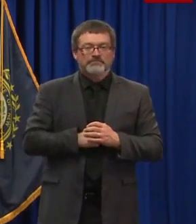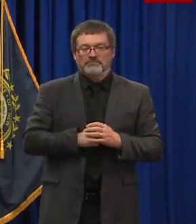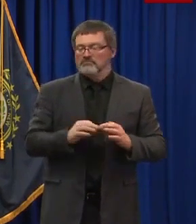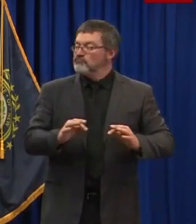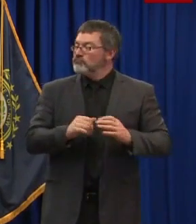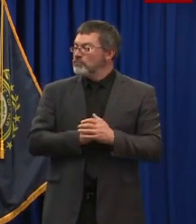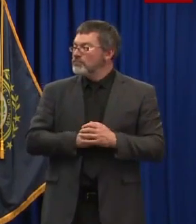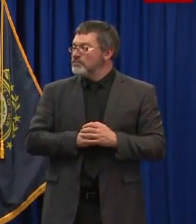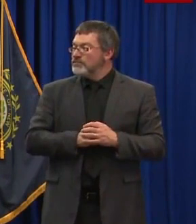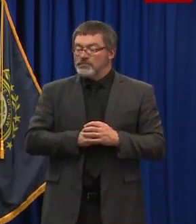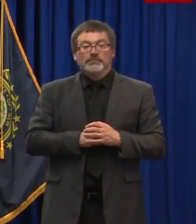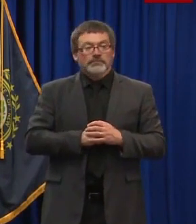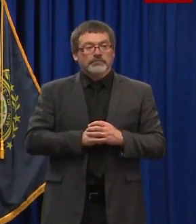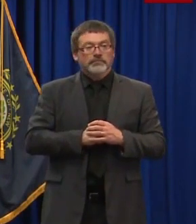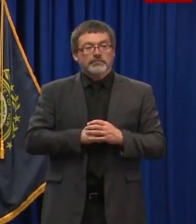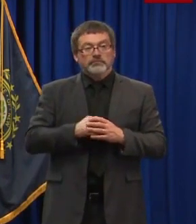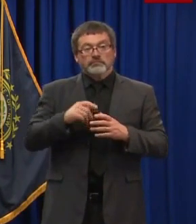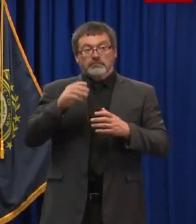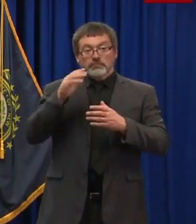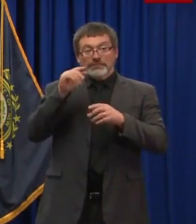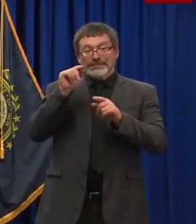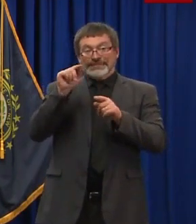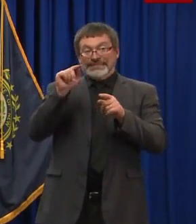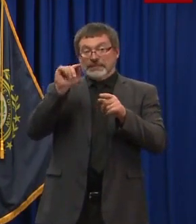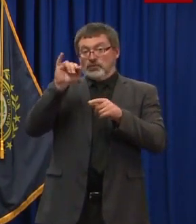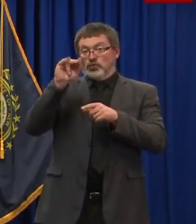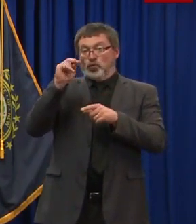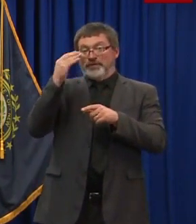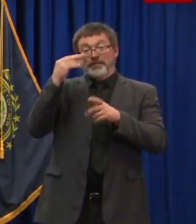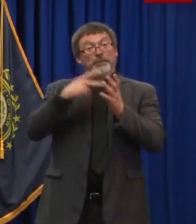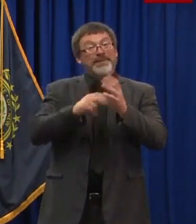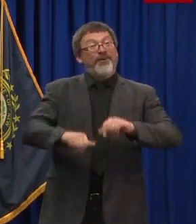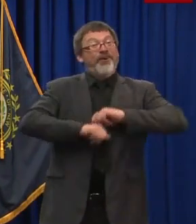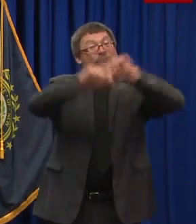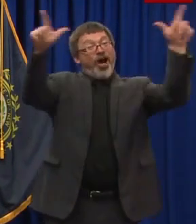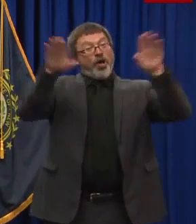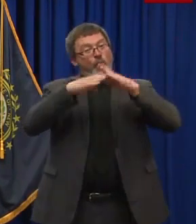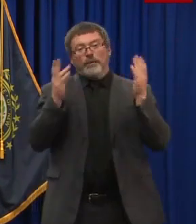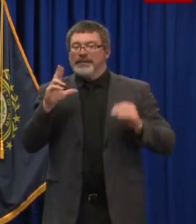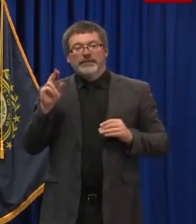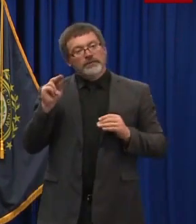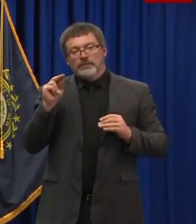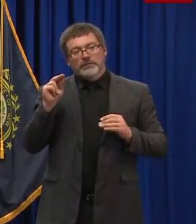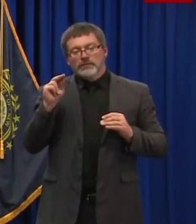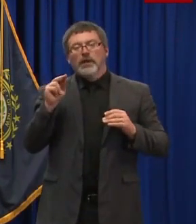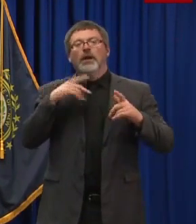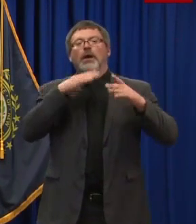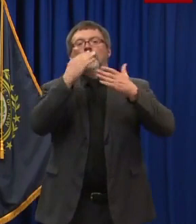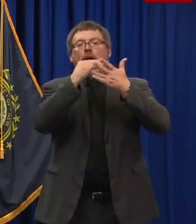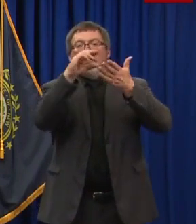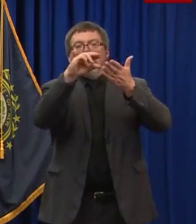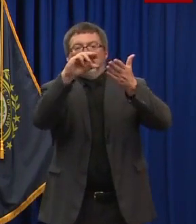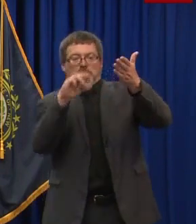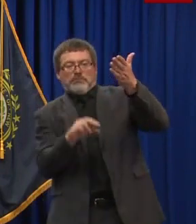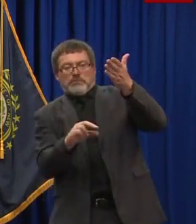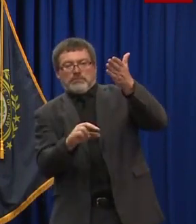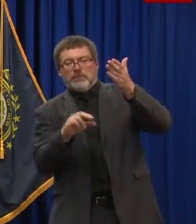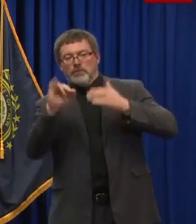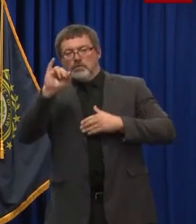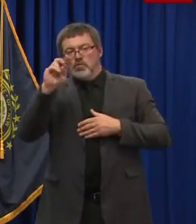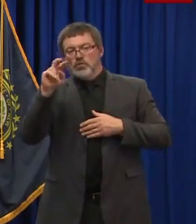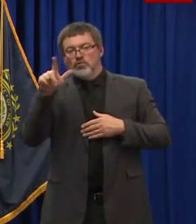won't be able to move forward right away, but we are announcing a June 29th opening date. final guidance documents are not